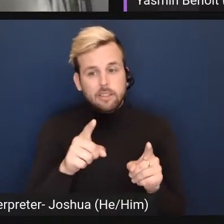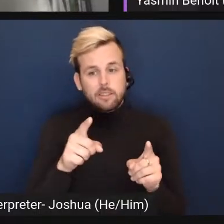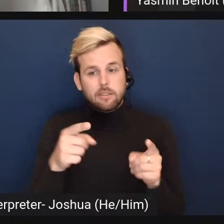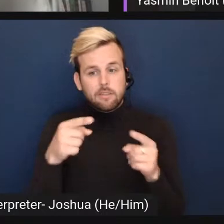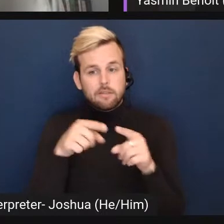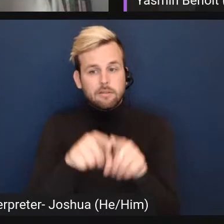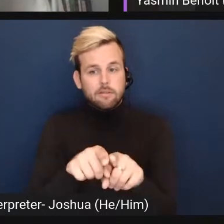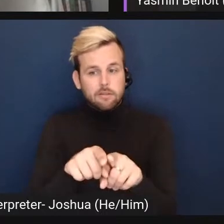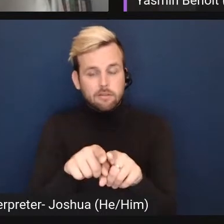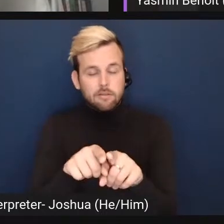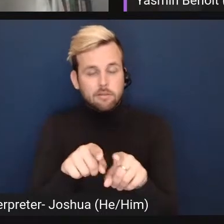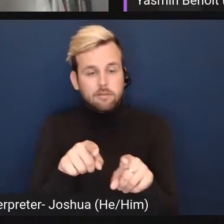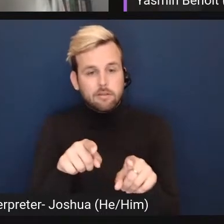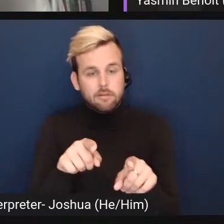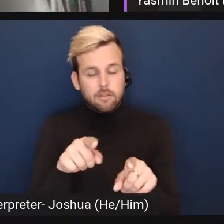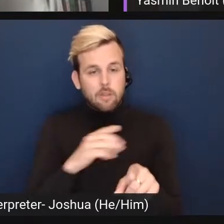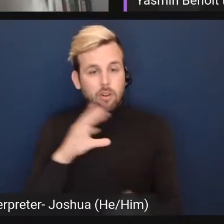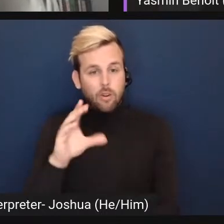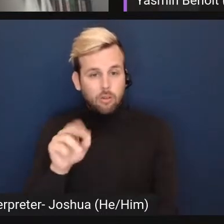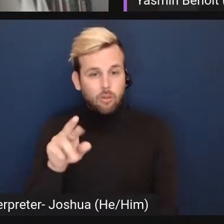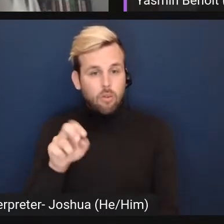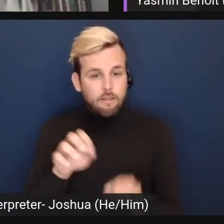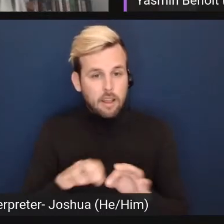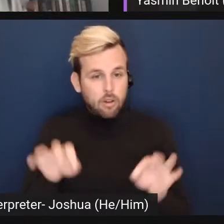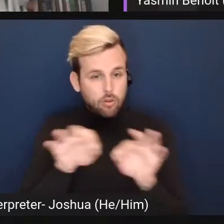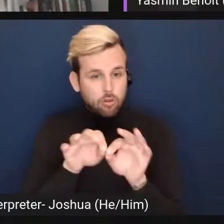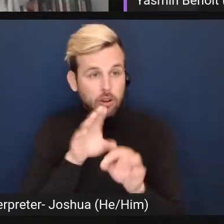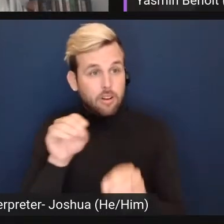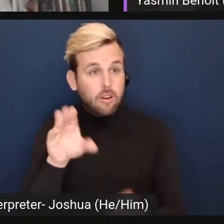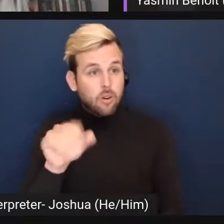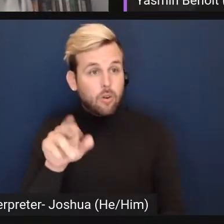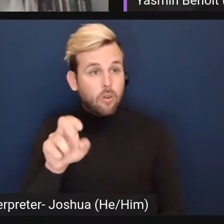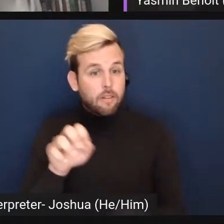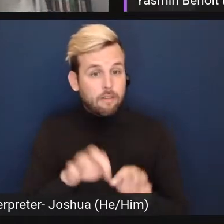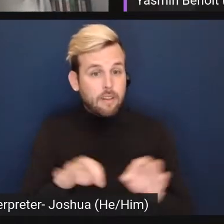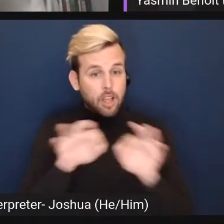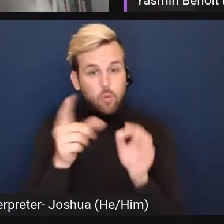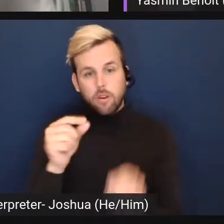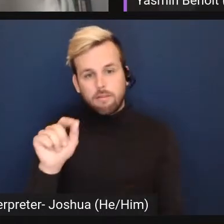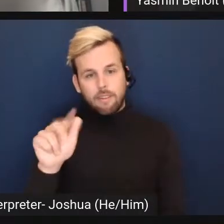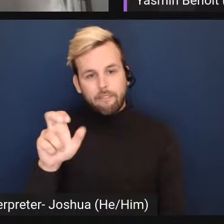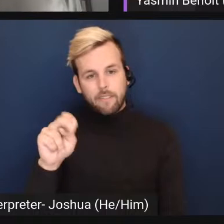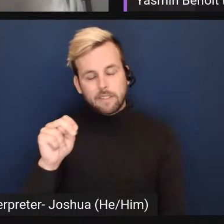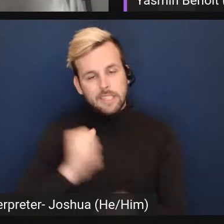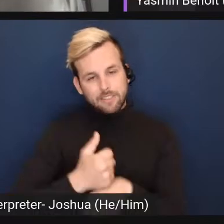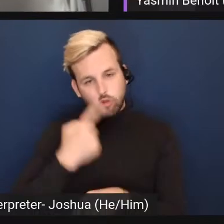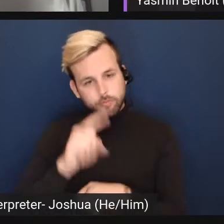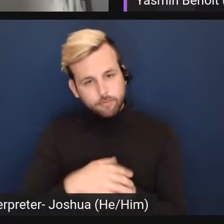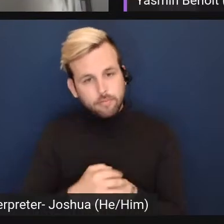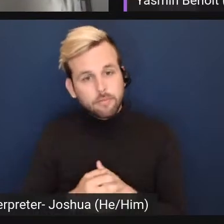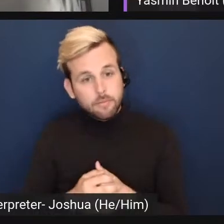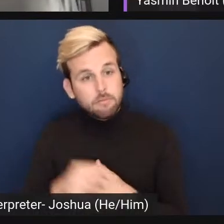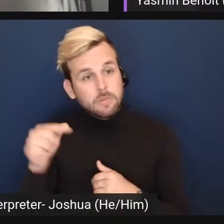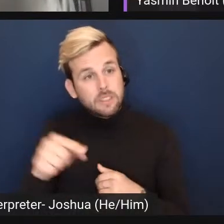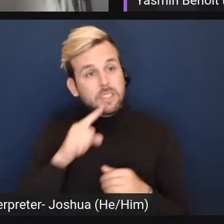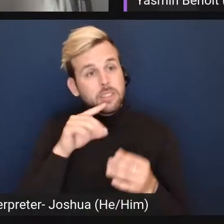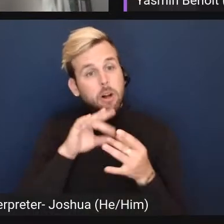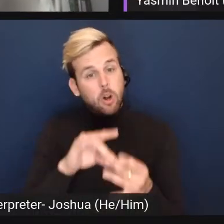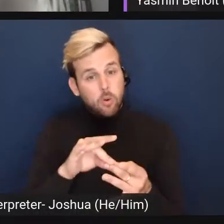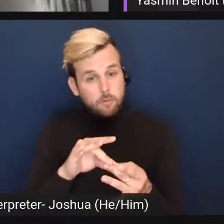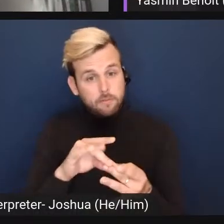with our core values, and, uh, I would say the core values in which Avon is built. So, like, um, this is about